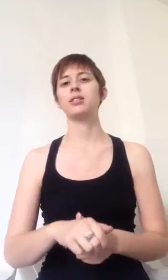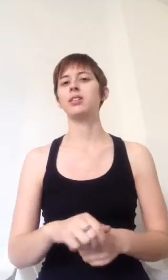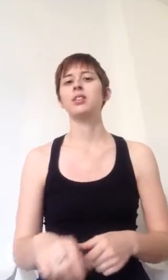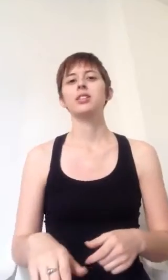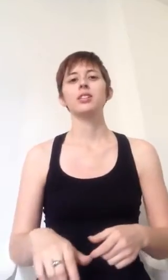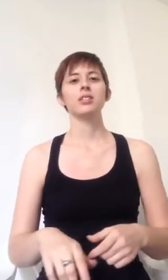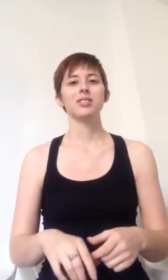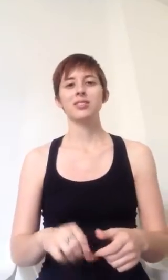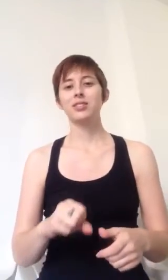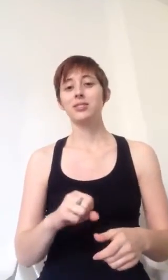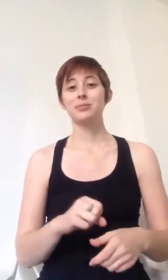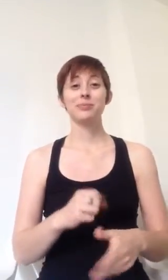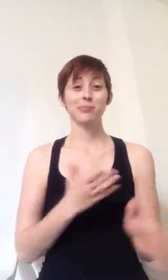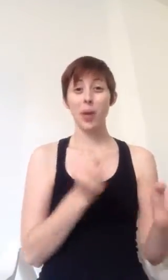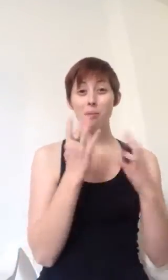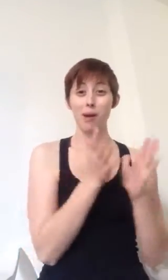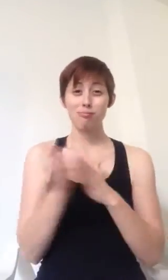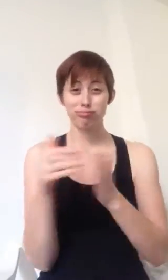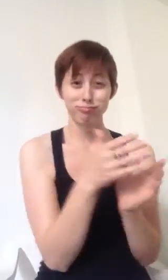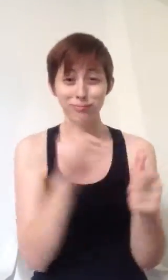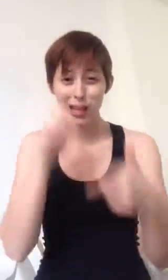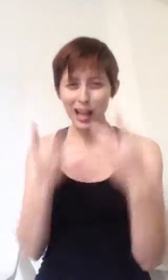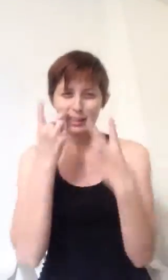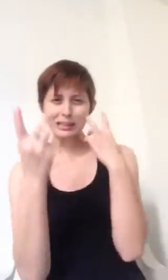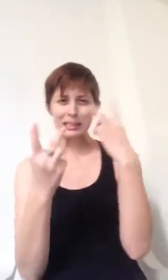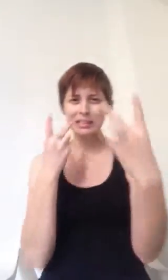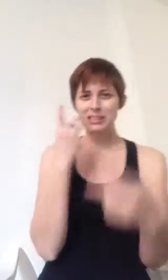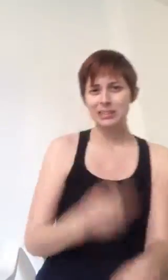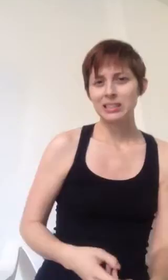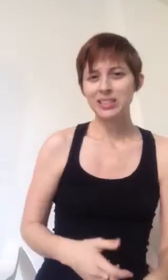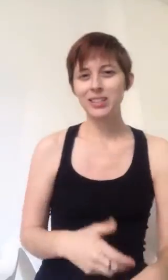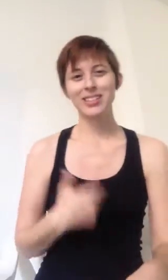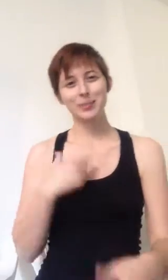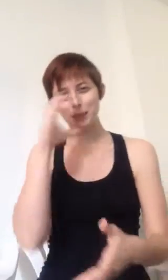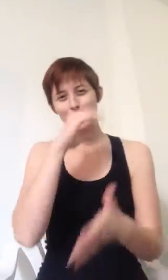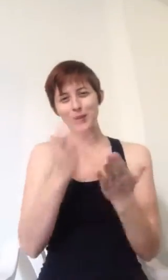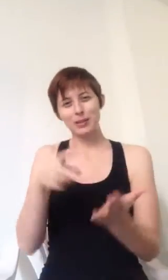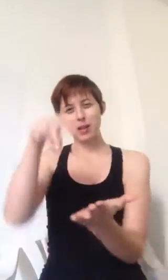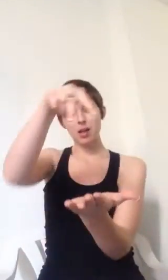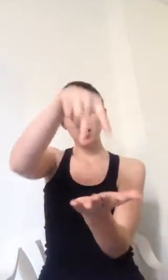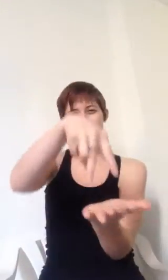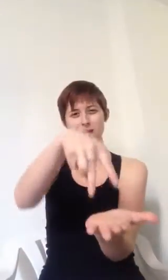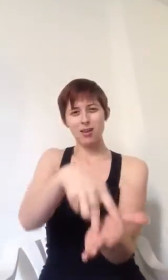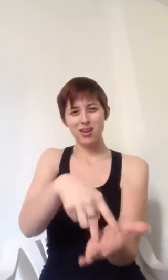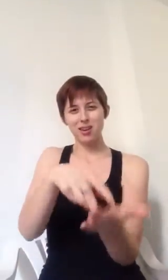So they are dirt that I can't see That kind of strange people aren't bunk all But don't say